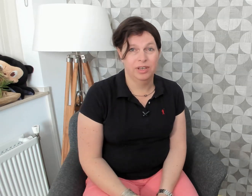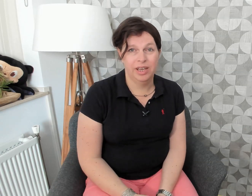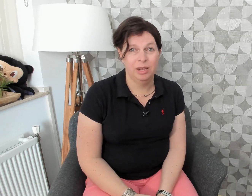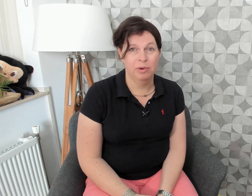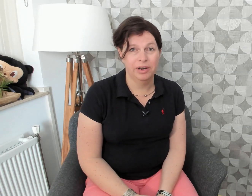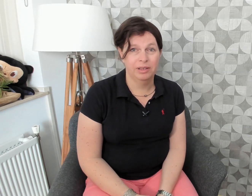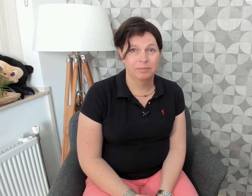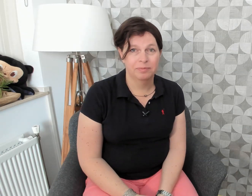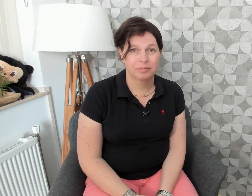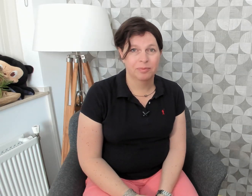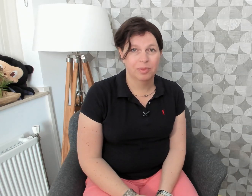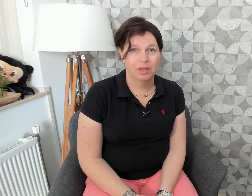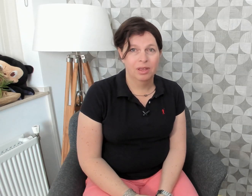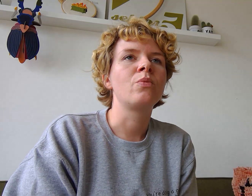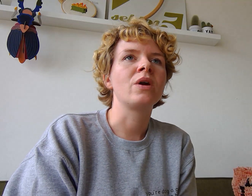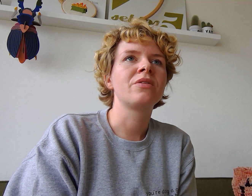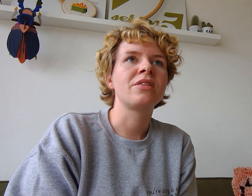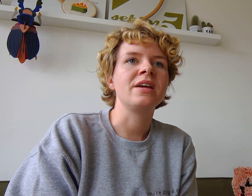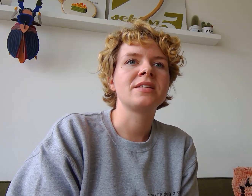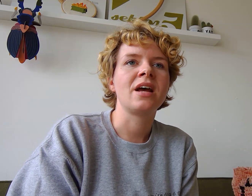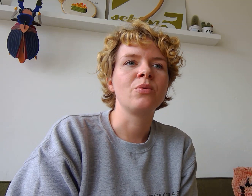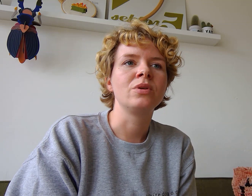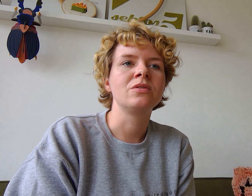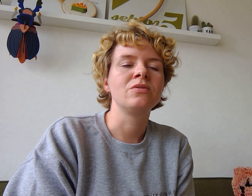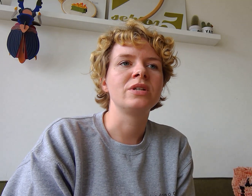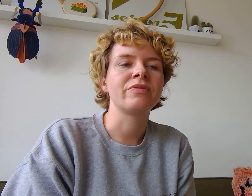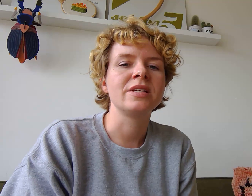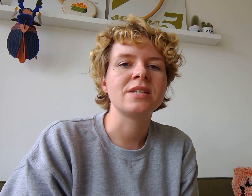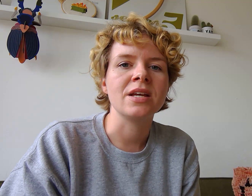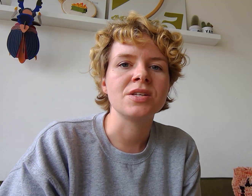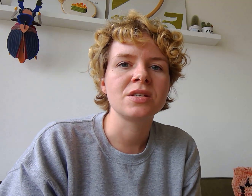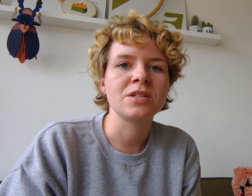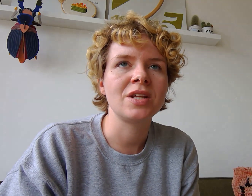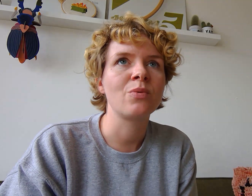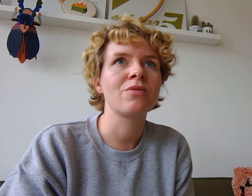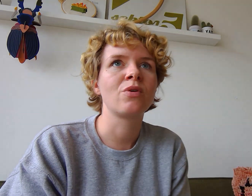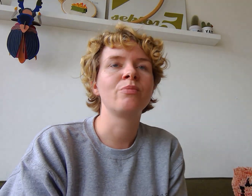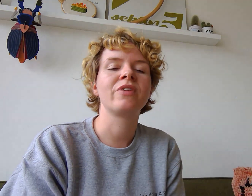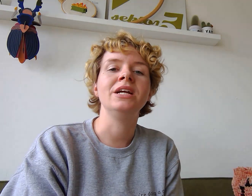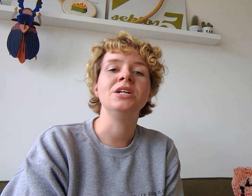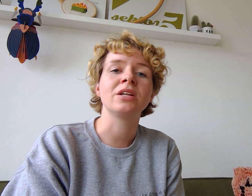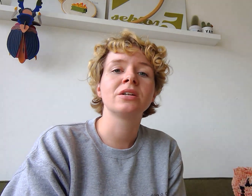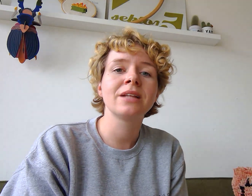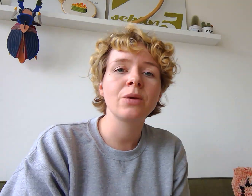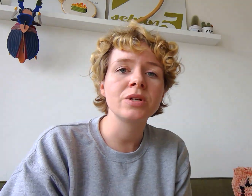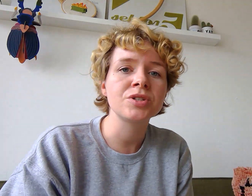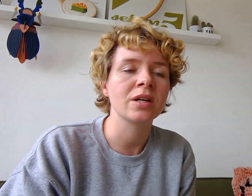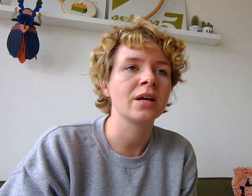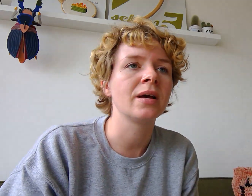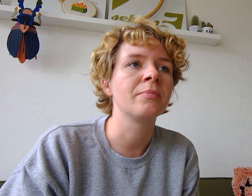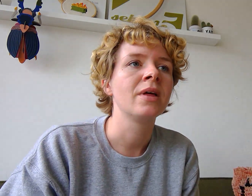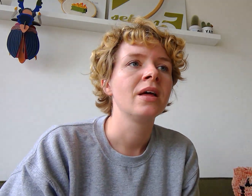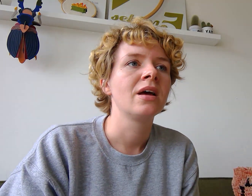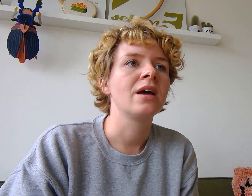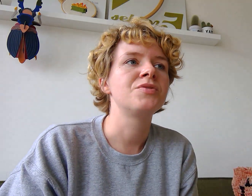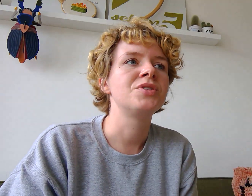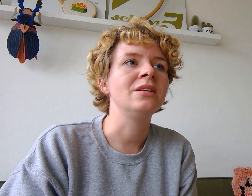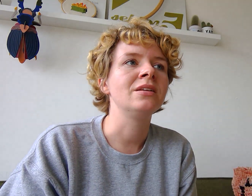anybody. One of the things that I would definitely say is stay away from very gendered language. I've seen